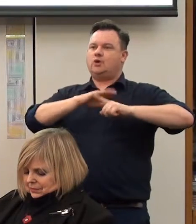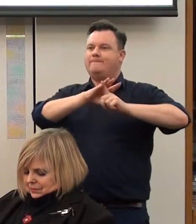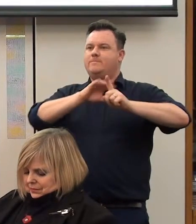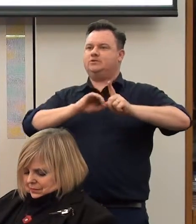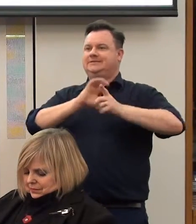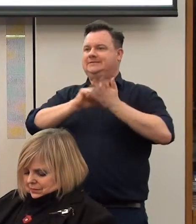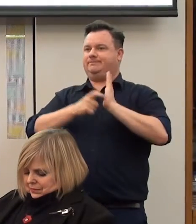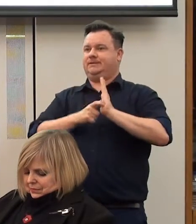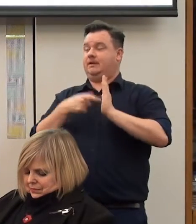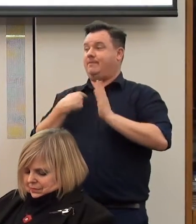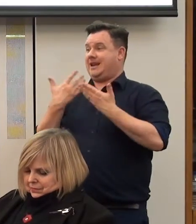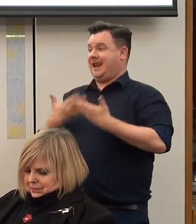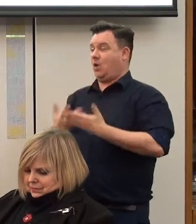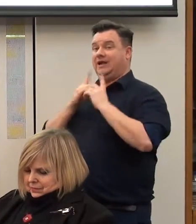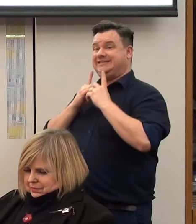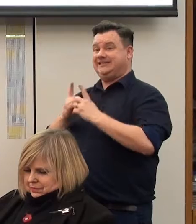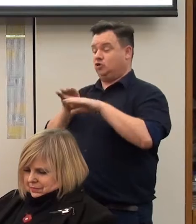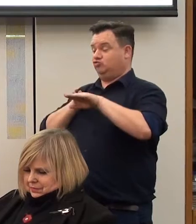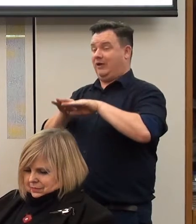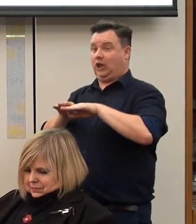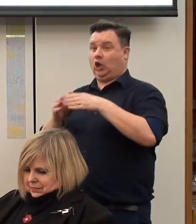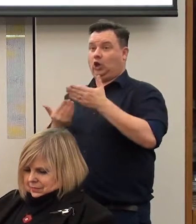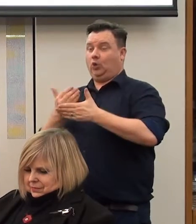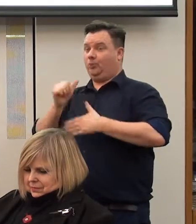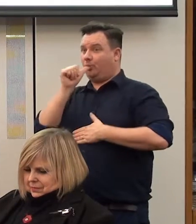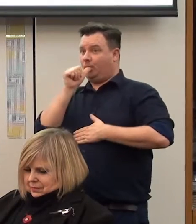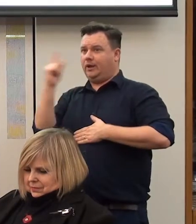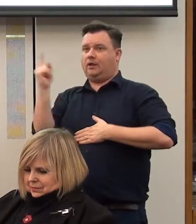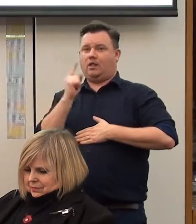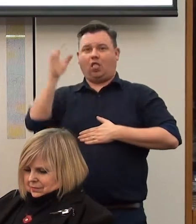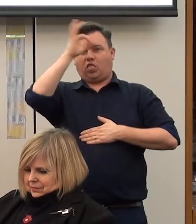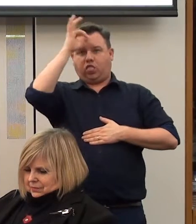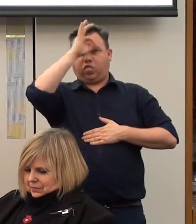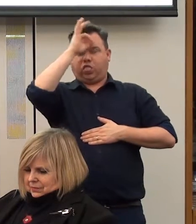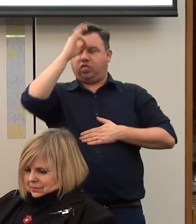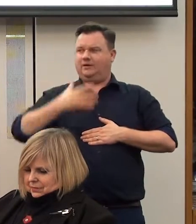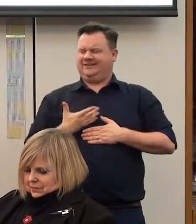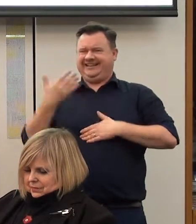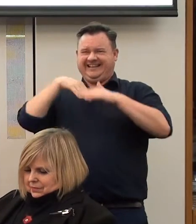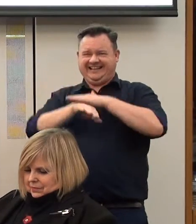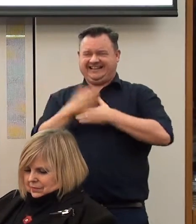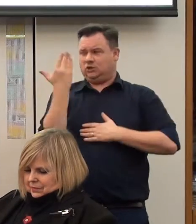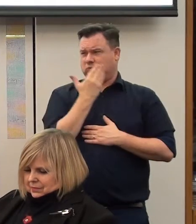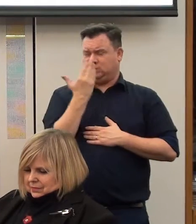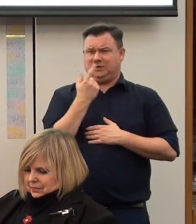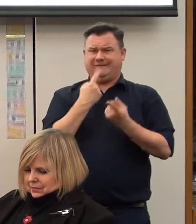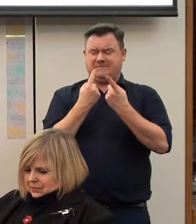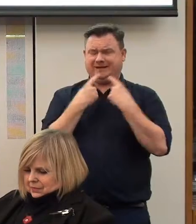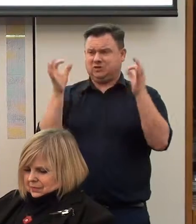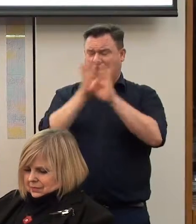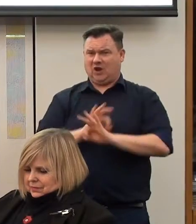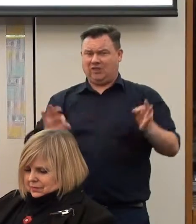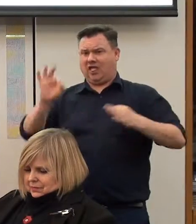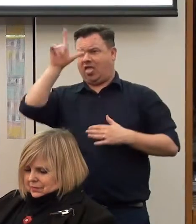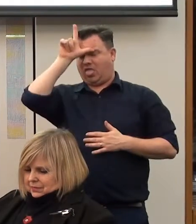But if I talk to teachers that train now, they have nothing. So our educators are going into schools without information about this. But